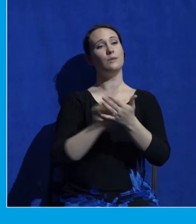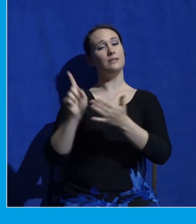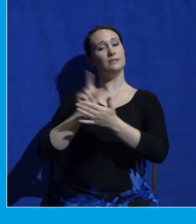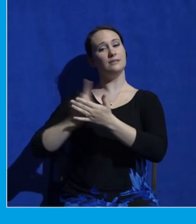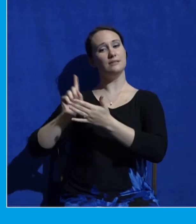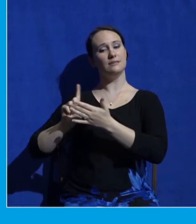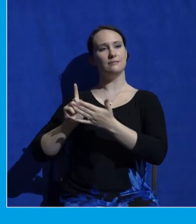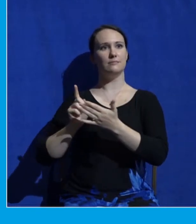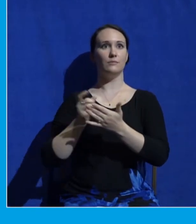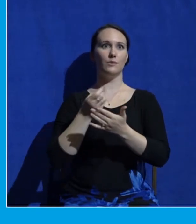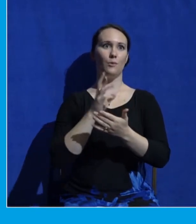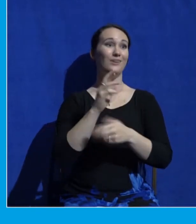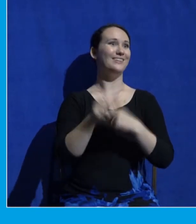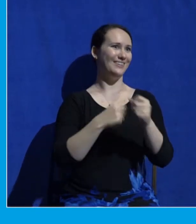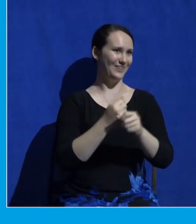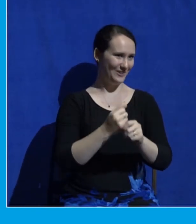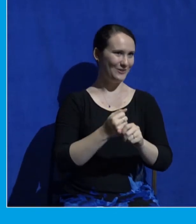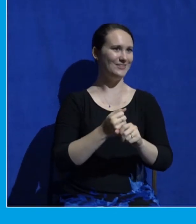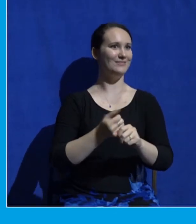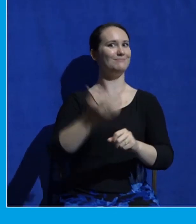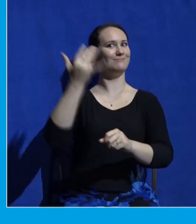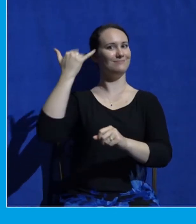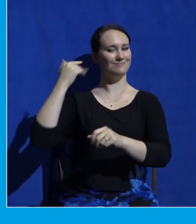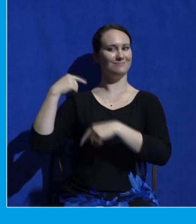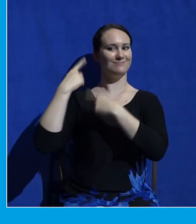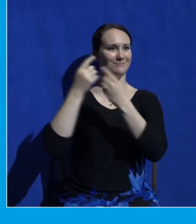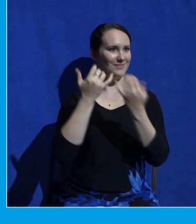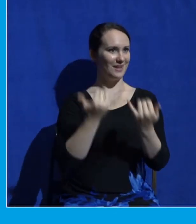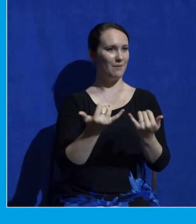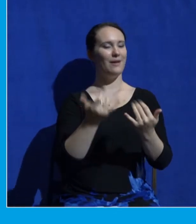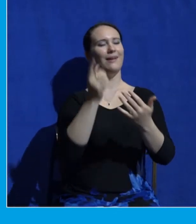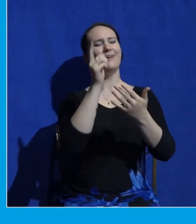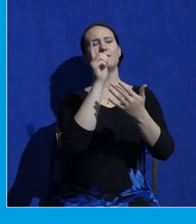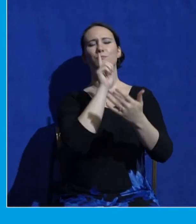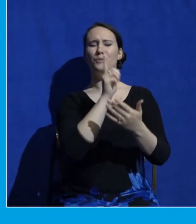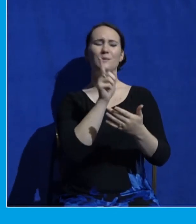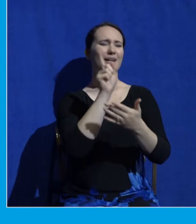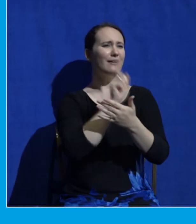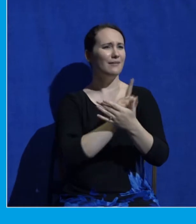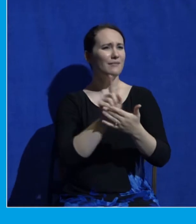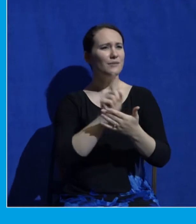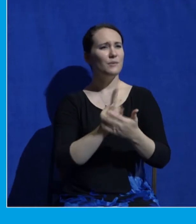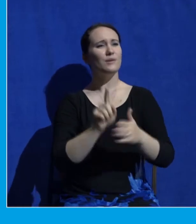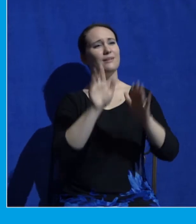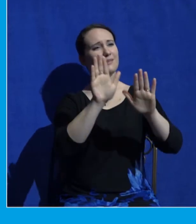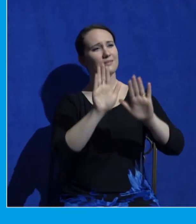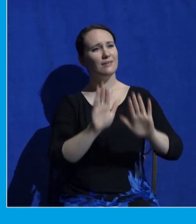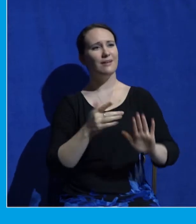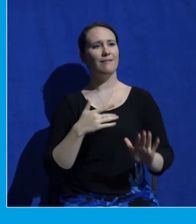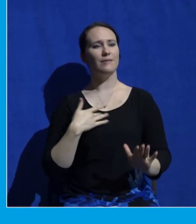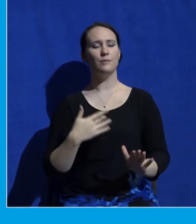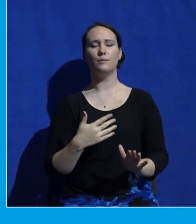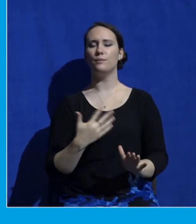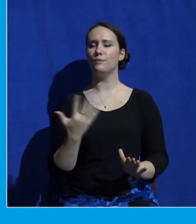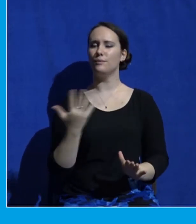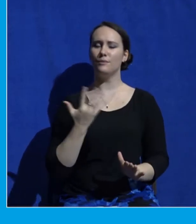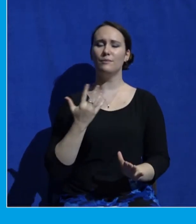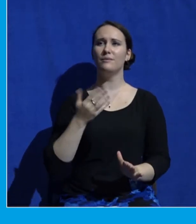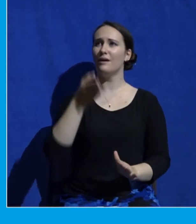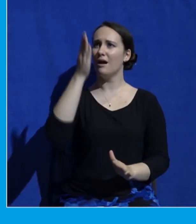years. Every single Sunday, I love how God leads his people through his word and just meets us right where we are. And today is going to